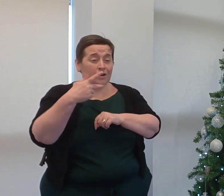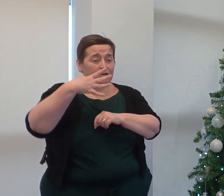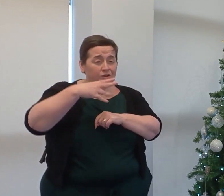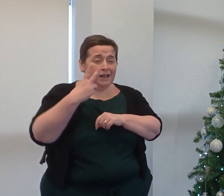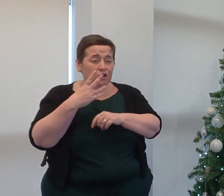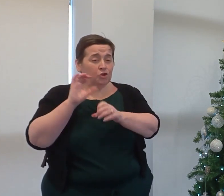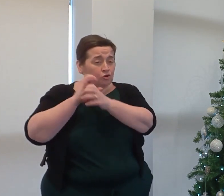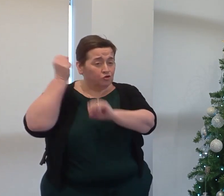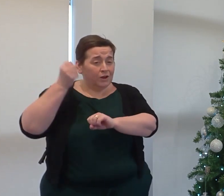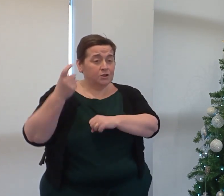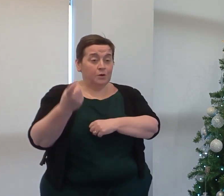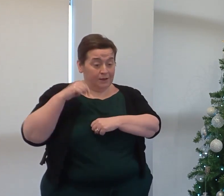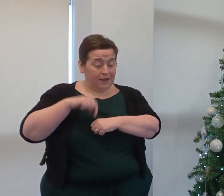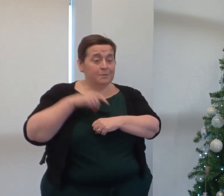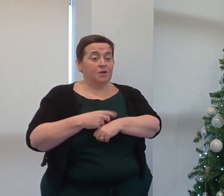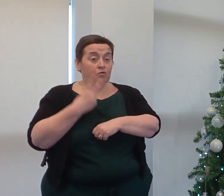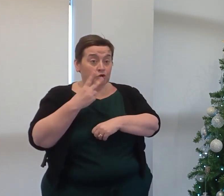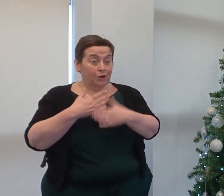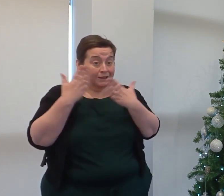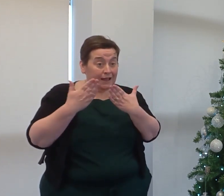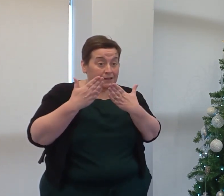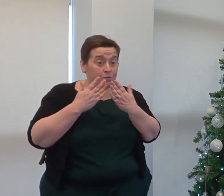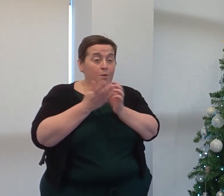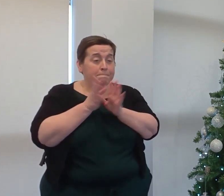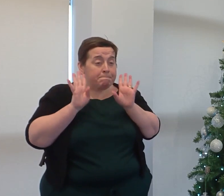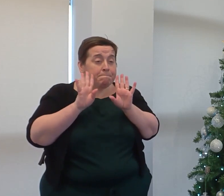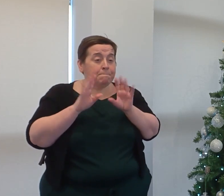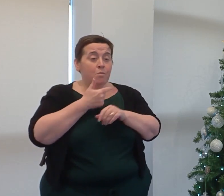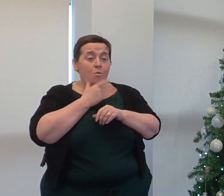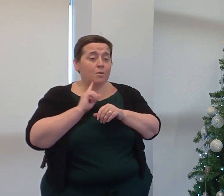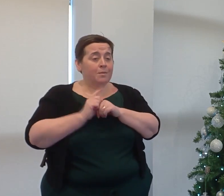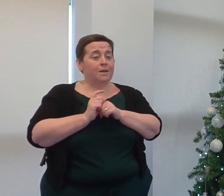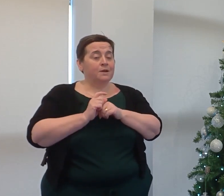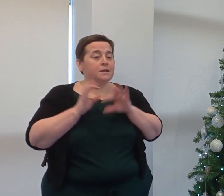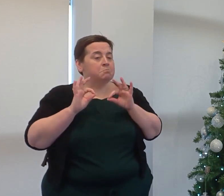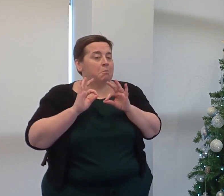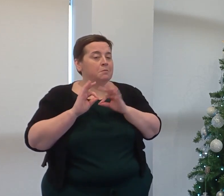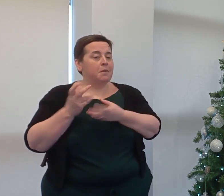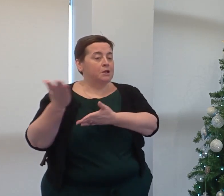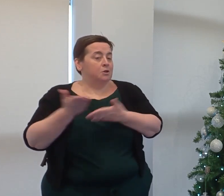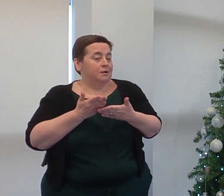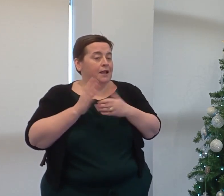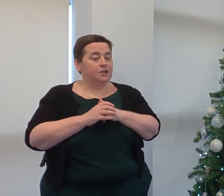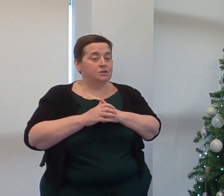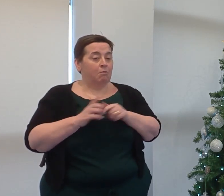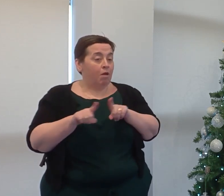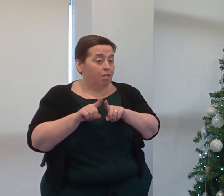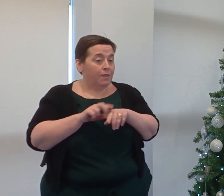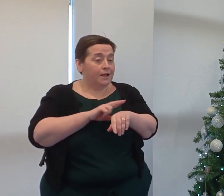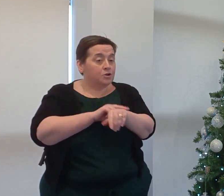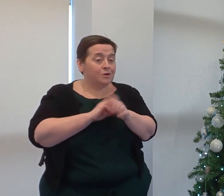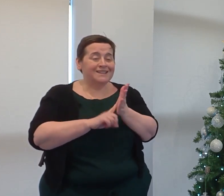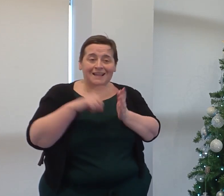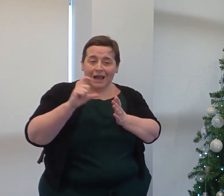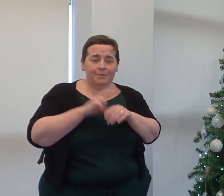graduates attended the ceremonies over two days, with many board members attending and special guests, such as Dr. Lisa